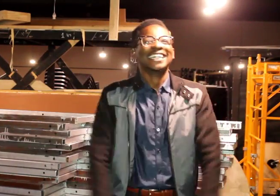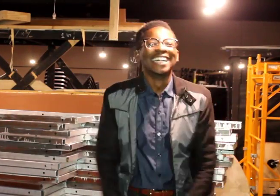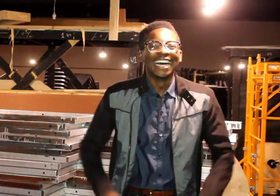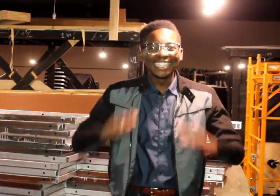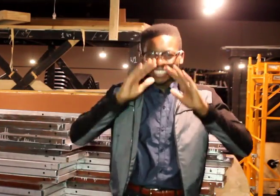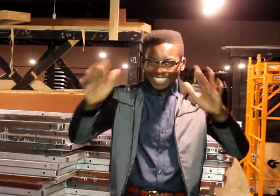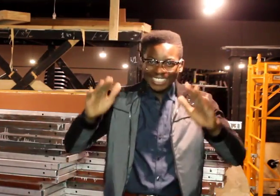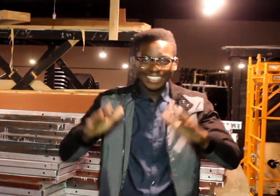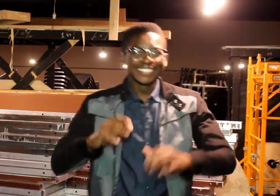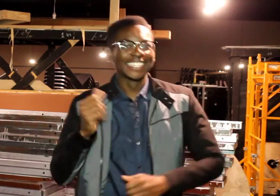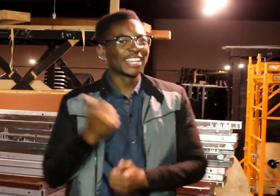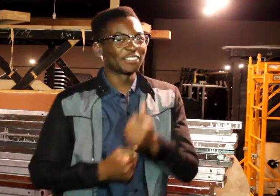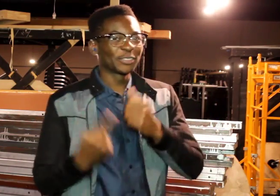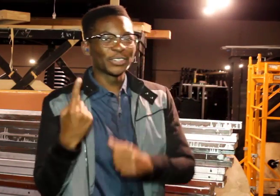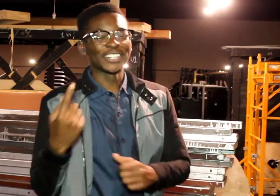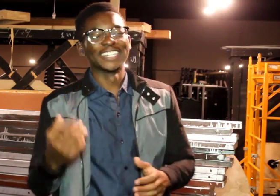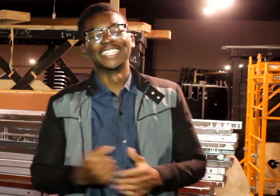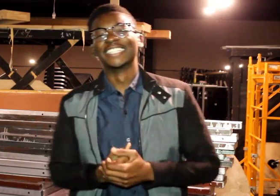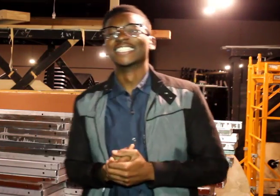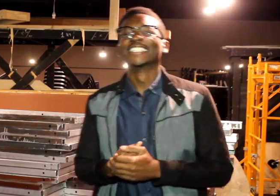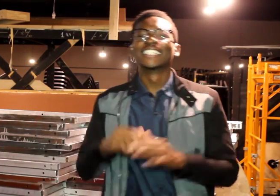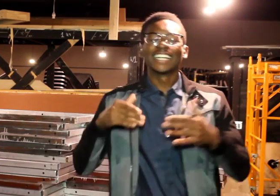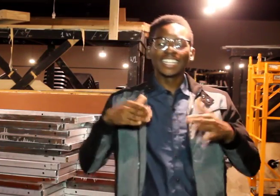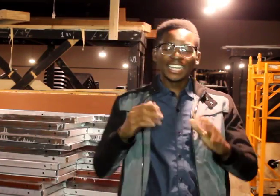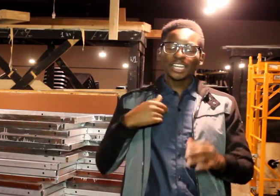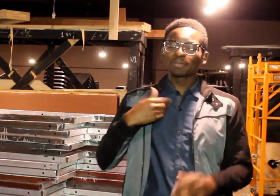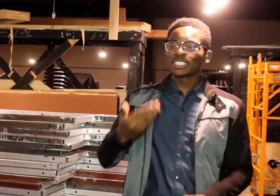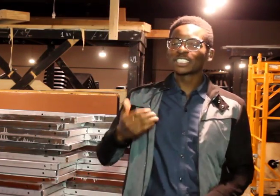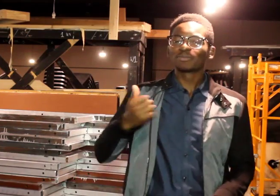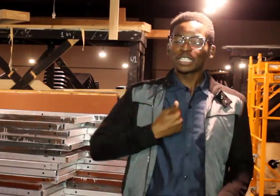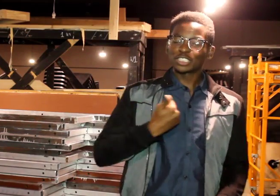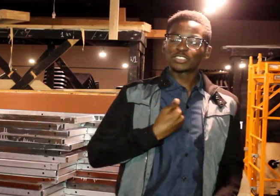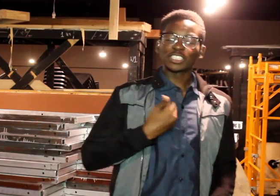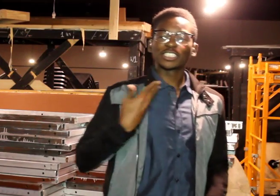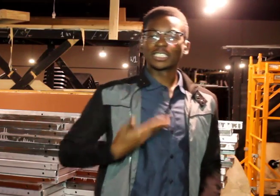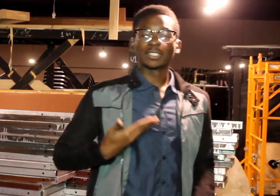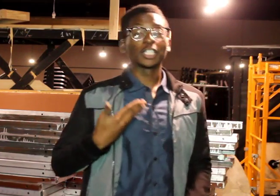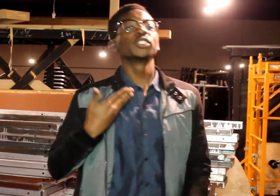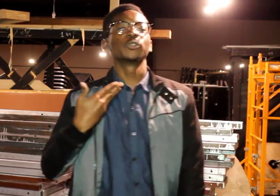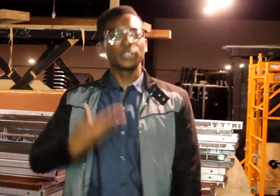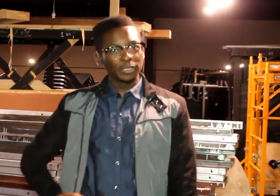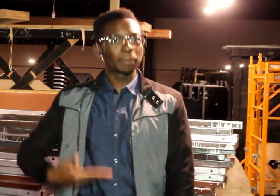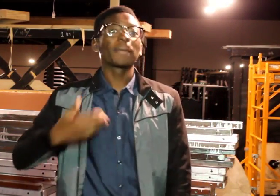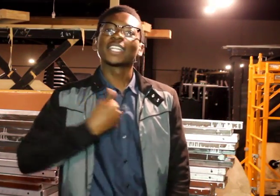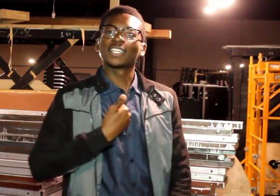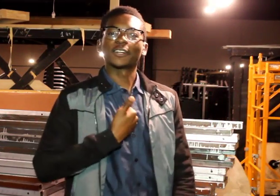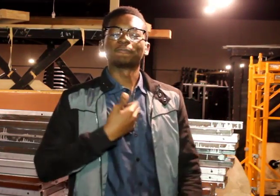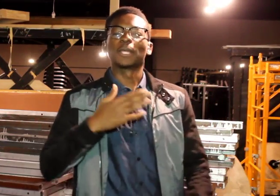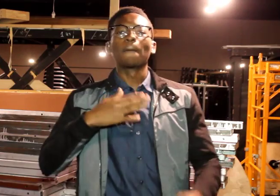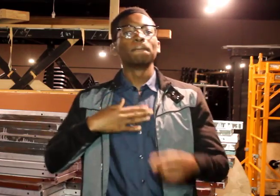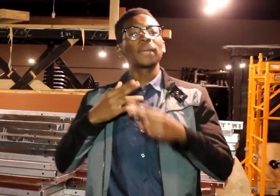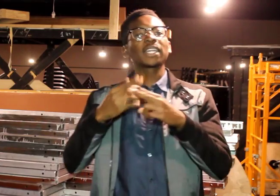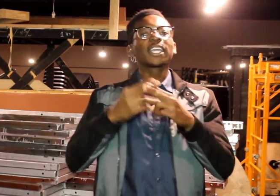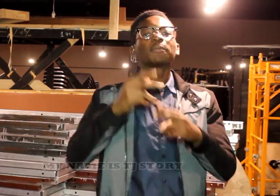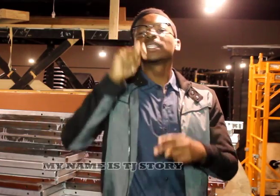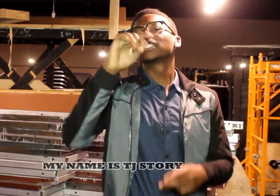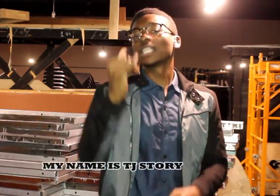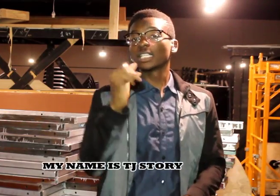Hello, everyone. Allow me to introduce myself. My name is T